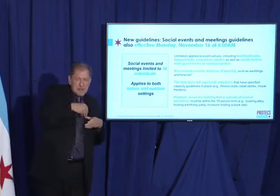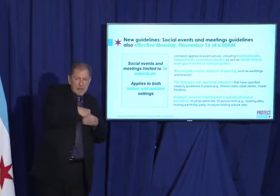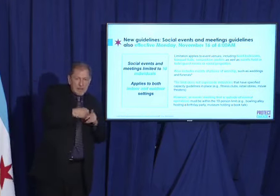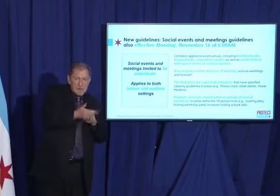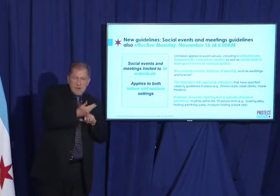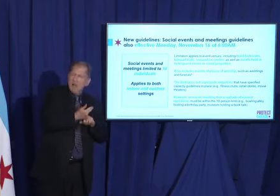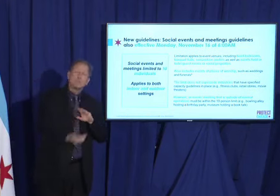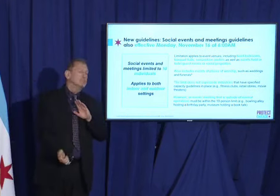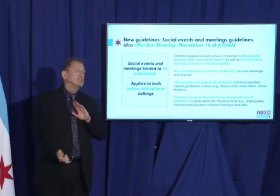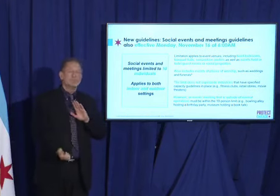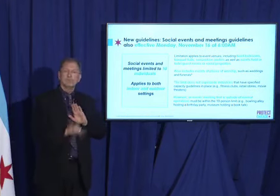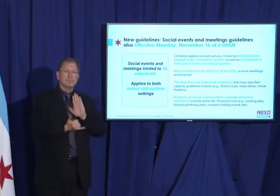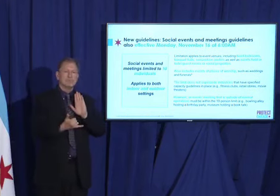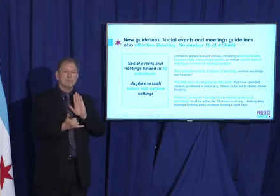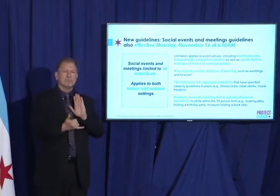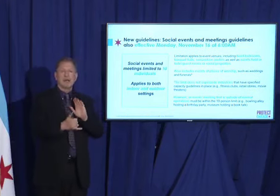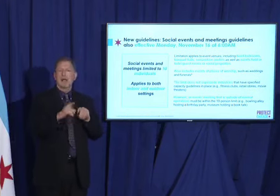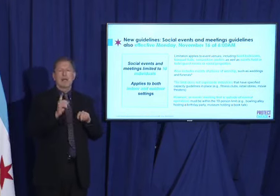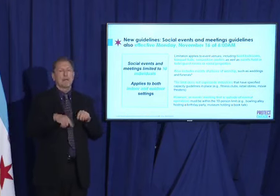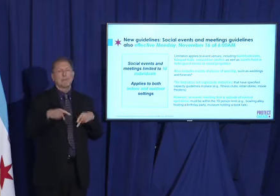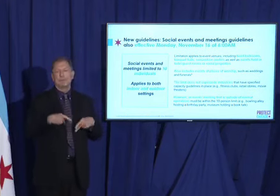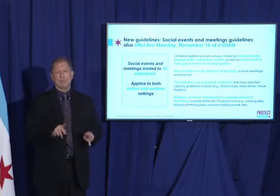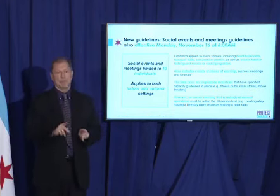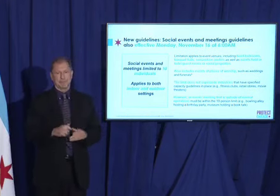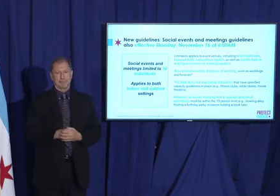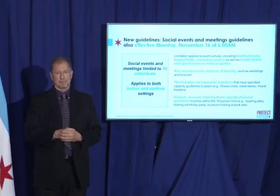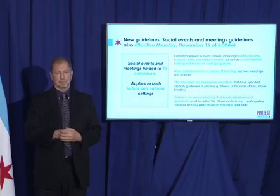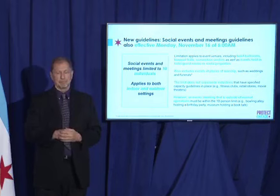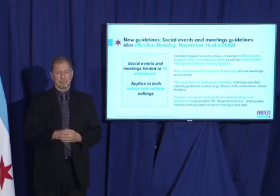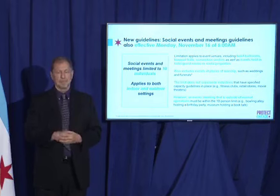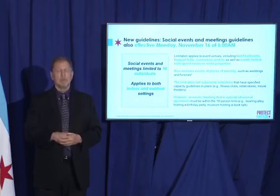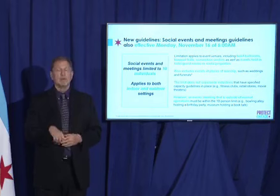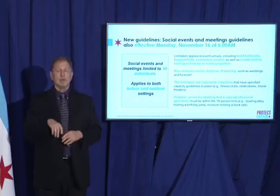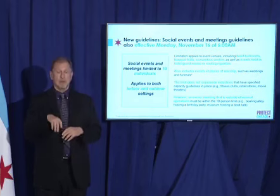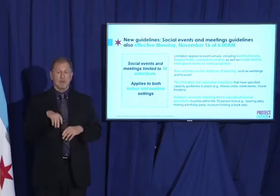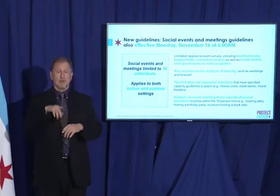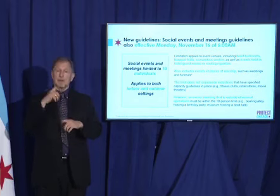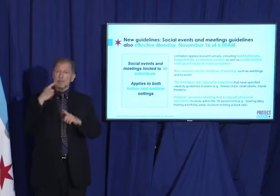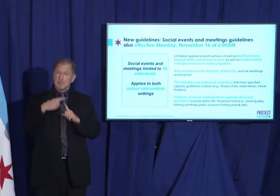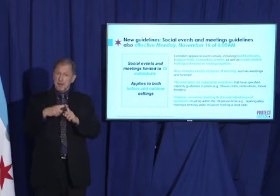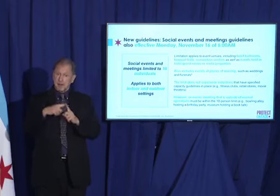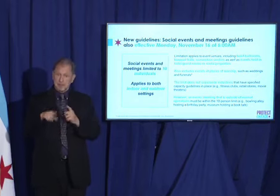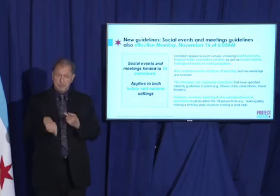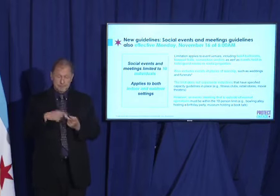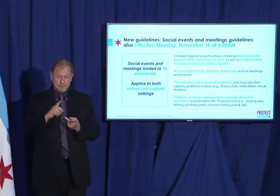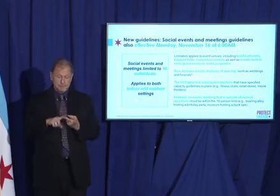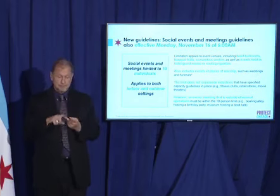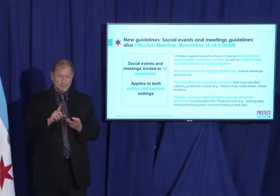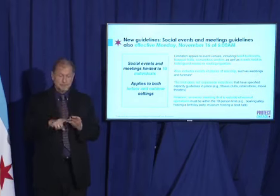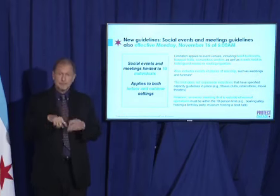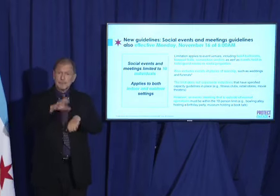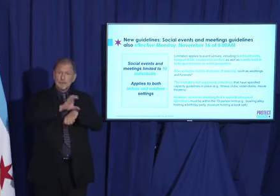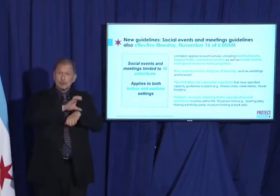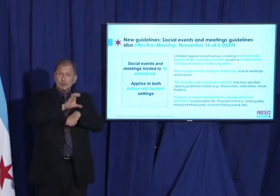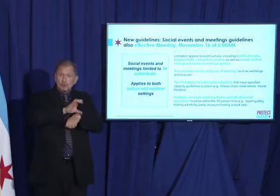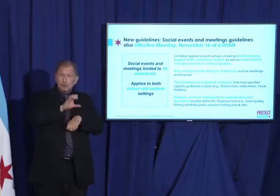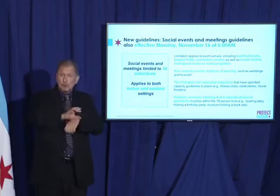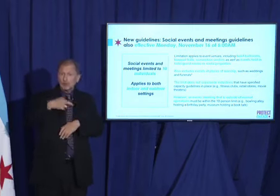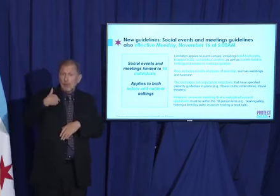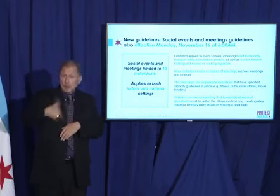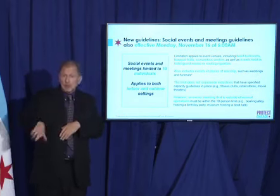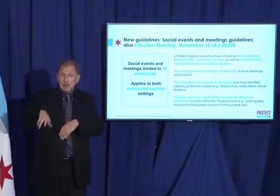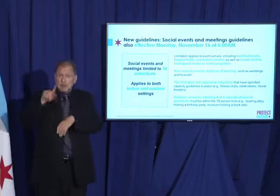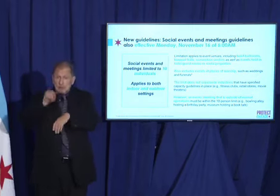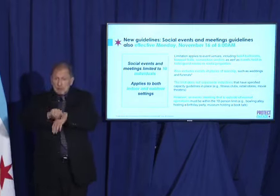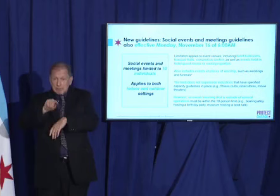either. This advisory also goes to houses of worship that must limit the number of